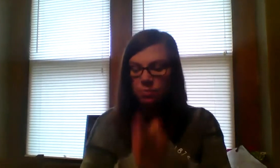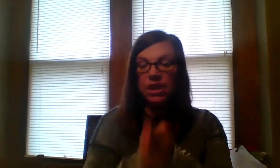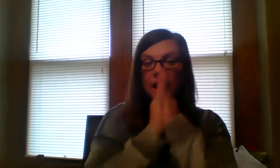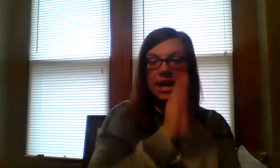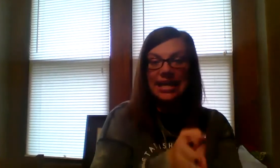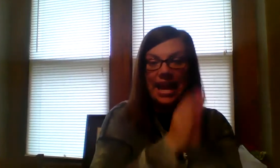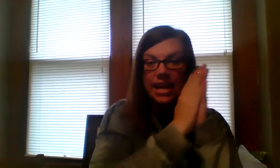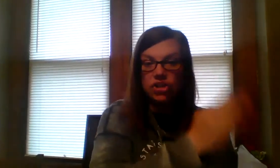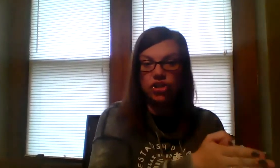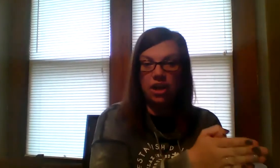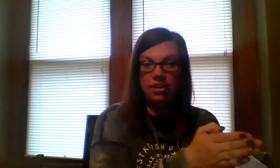Expla-na-tion.